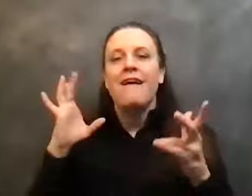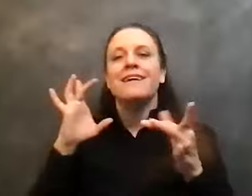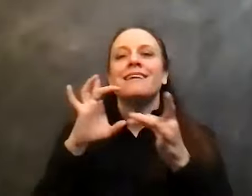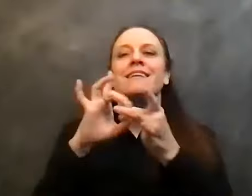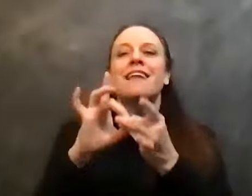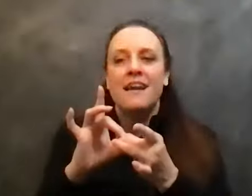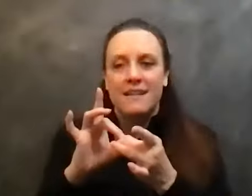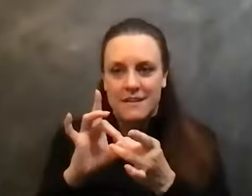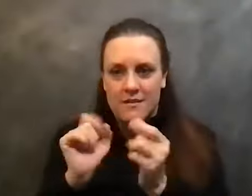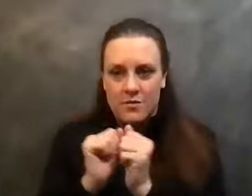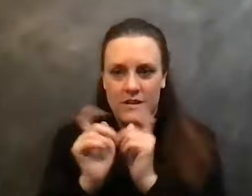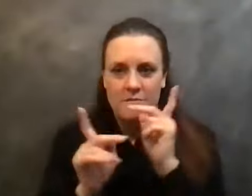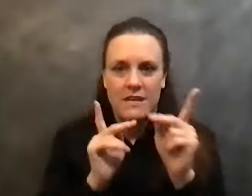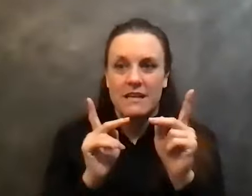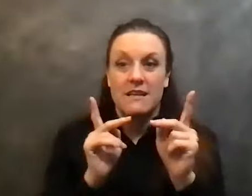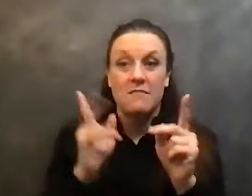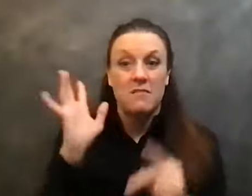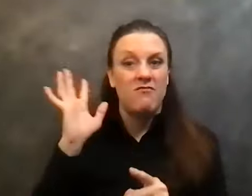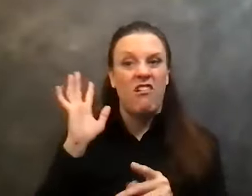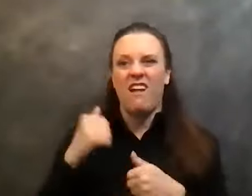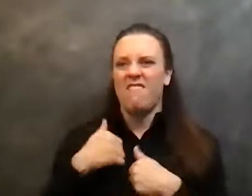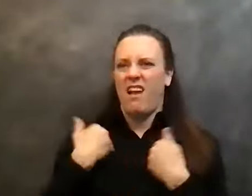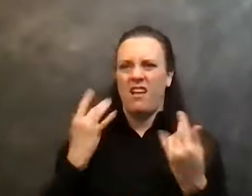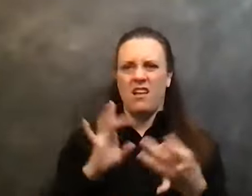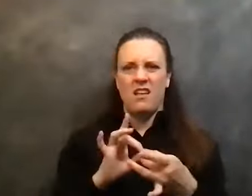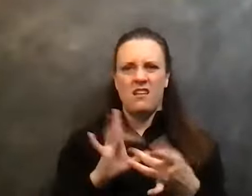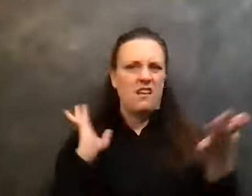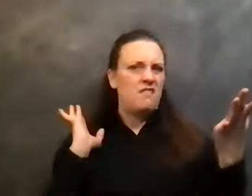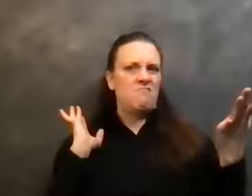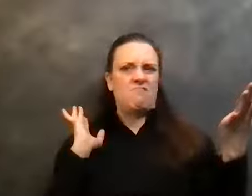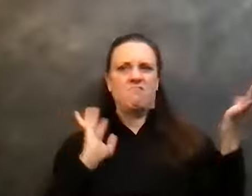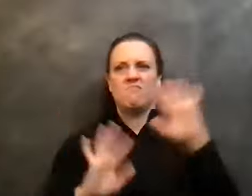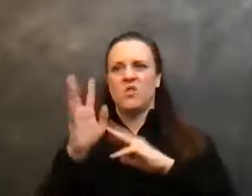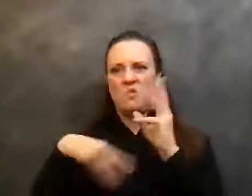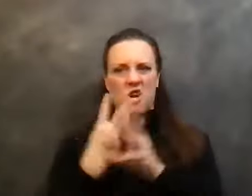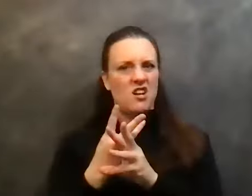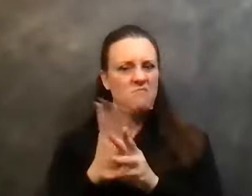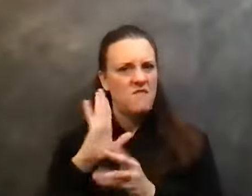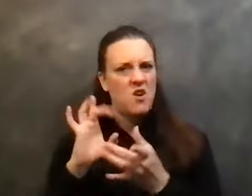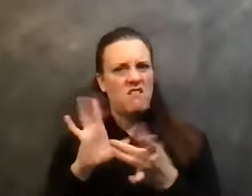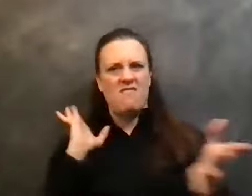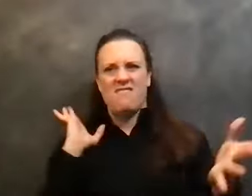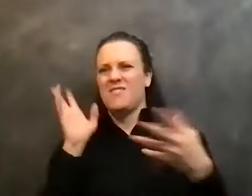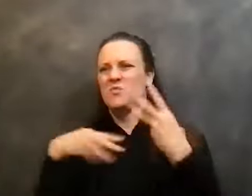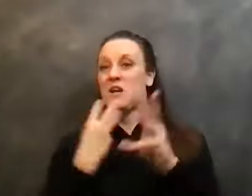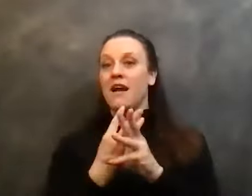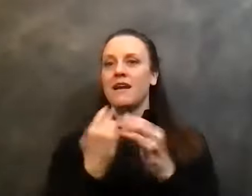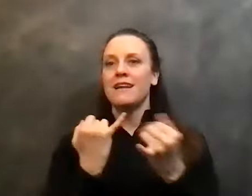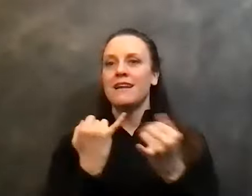in a way I had felt disconnected to the world. I felt like I fit in. I felt like I was a